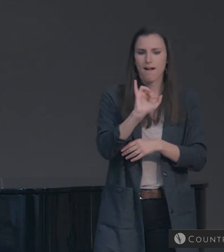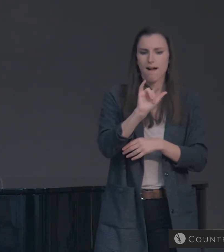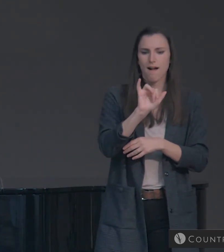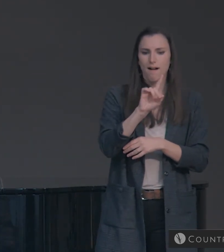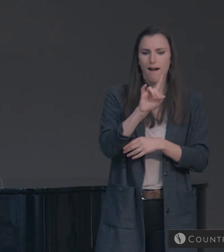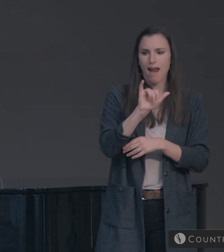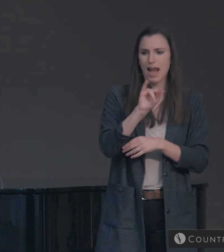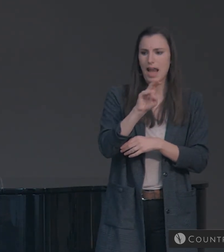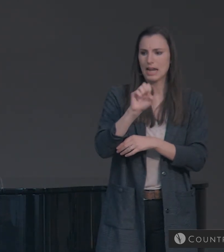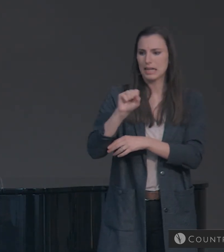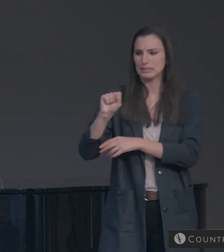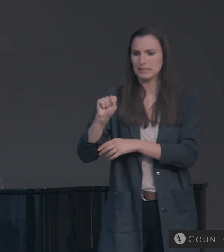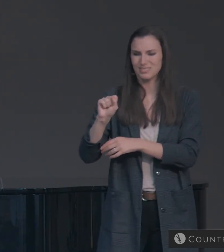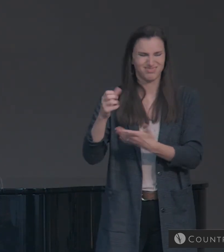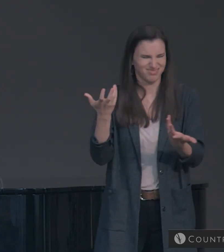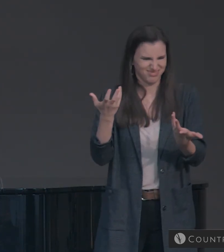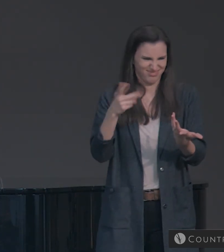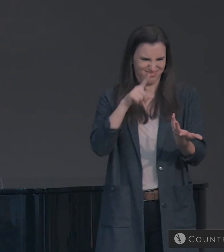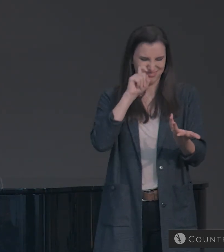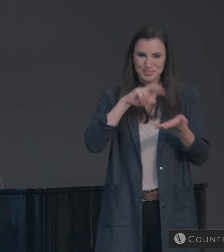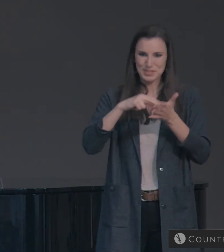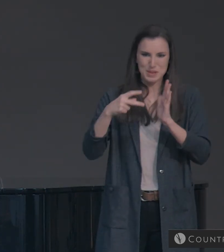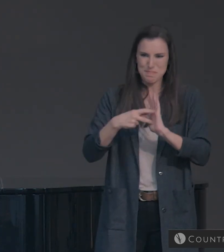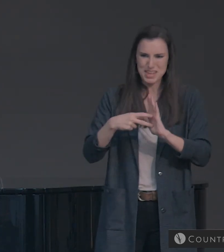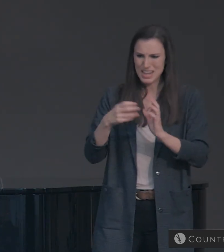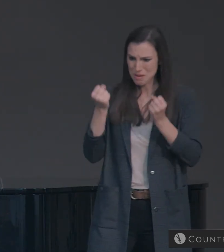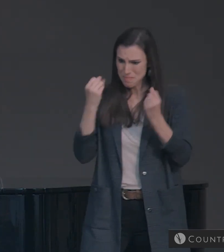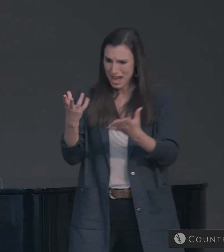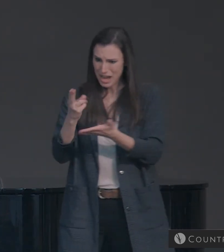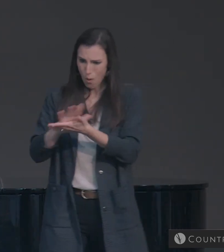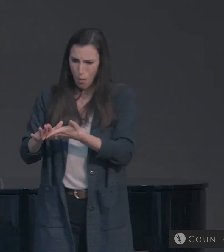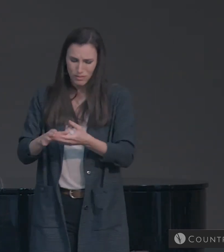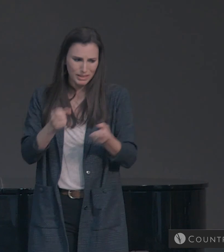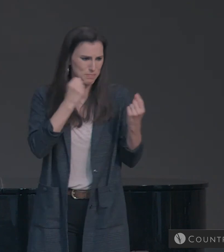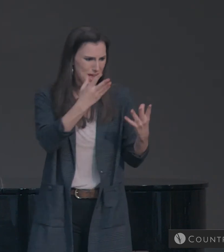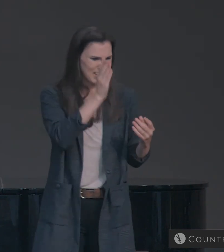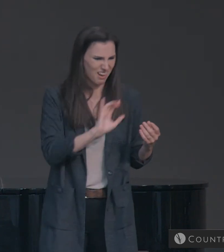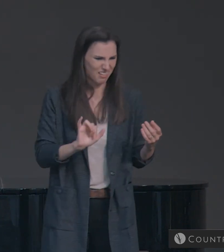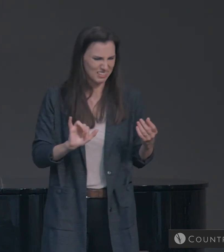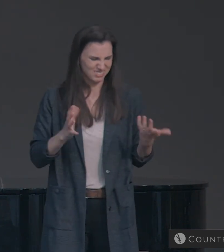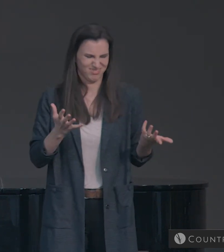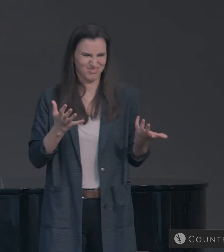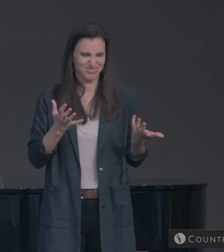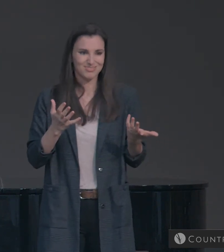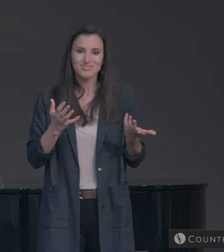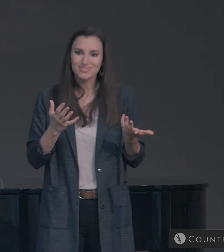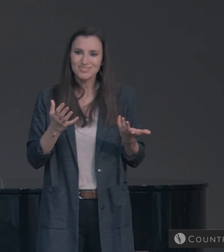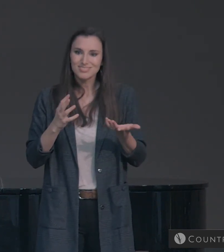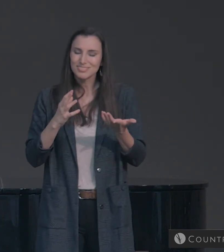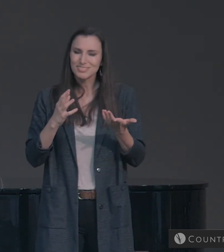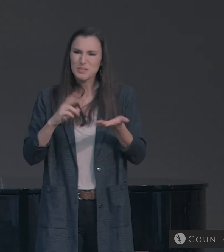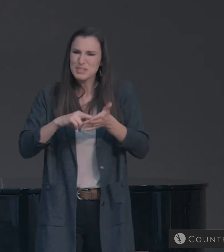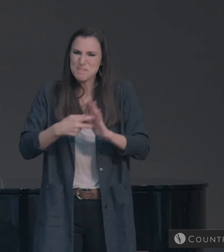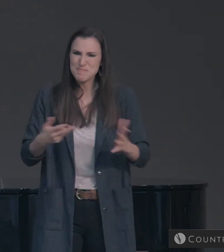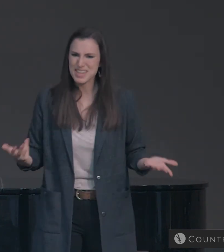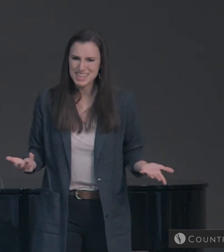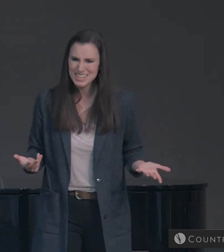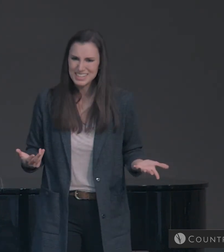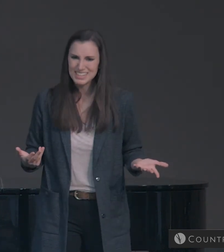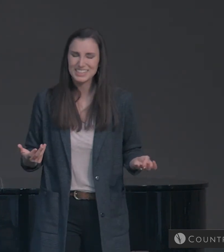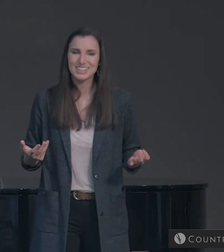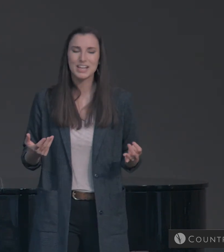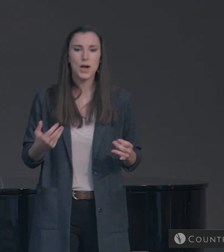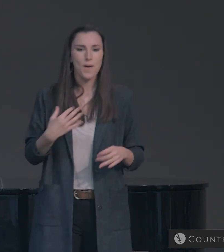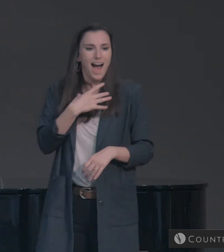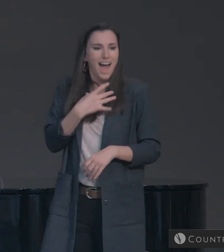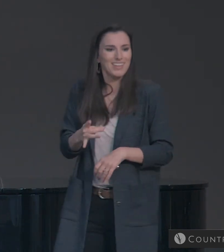What sort of people should you be in holinesses and godlinesses? What's great about the plural